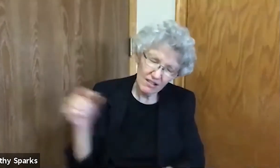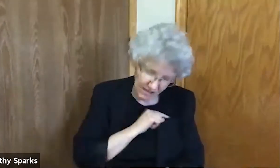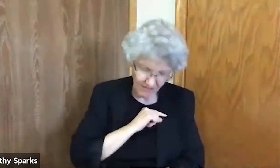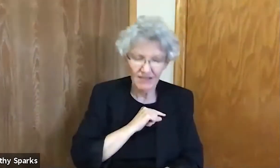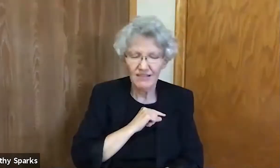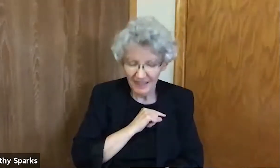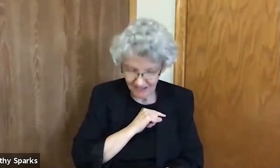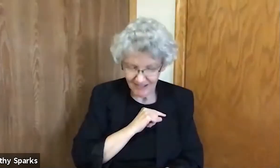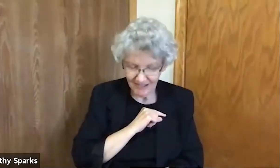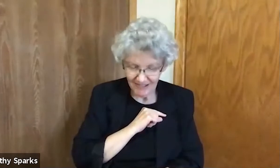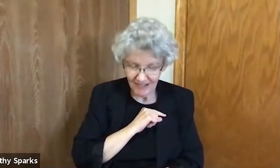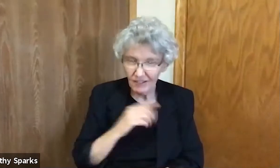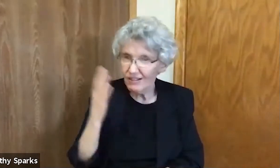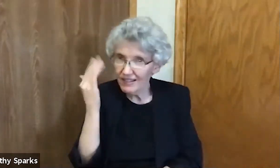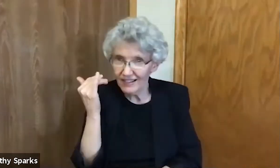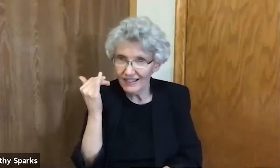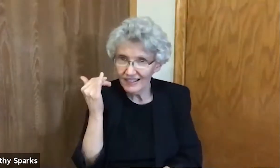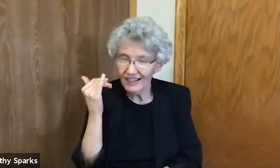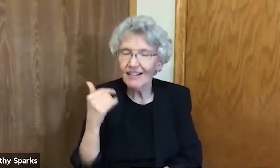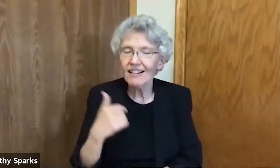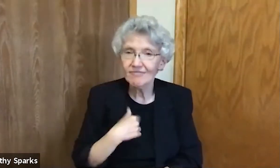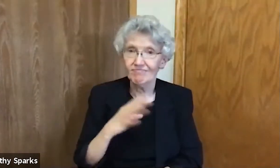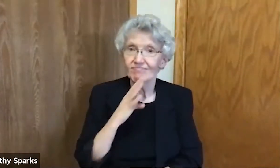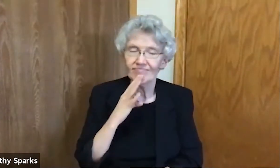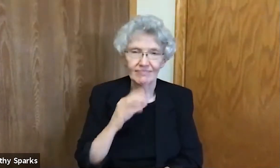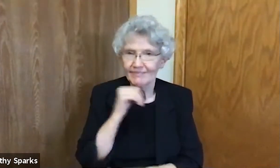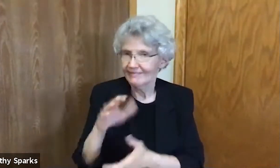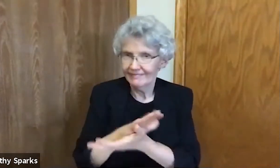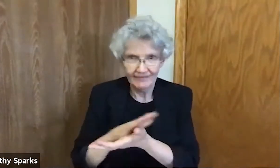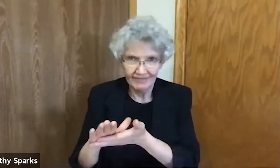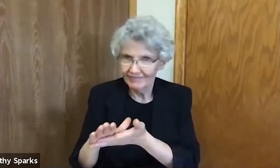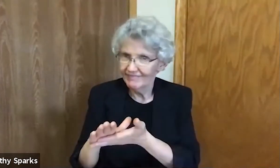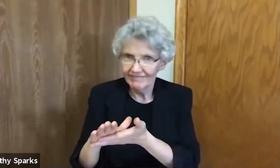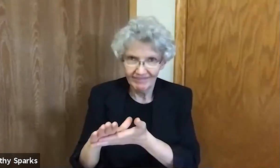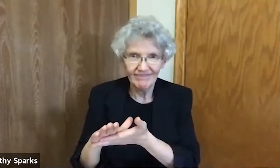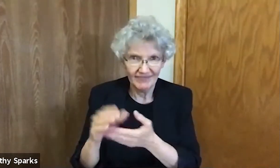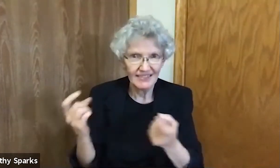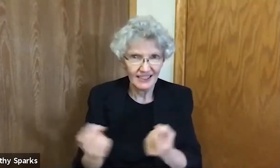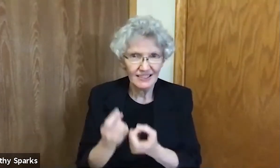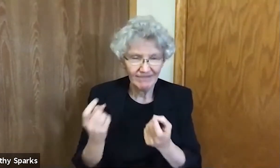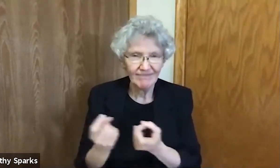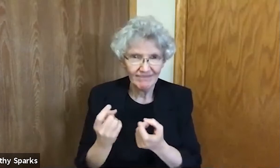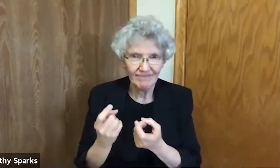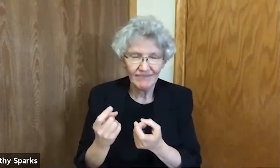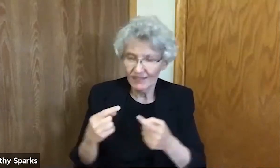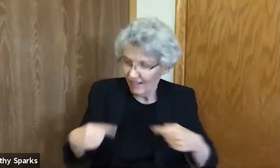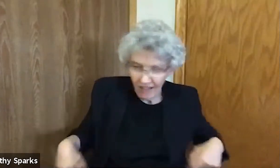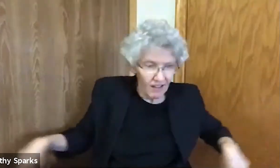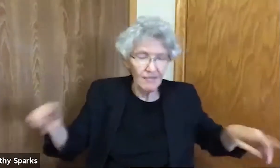And then I cried out, I'm doomed. Everything I say is sinful. And